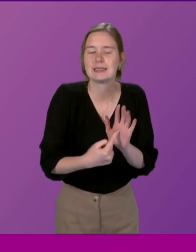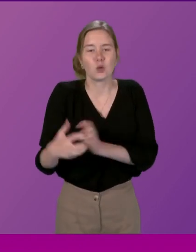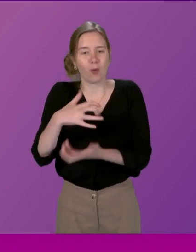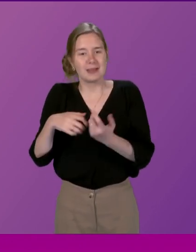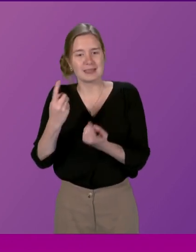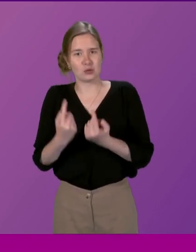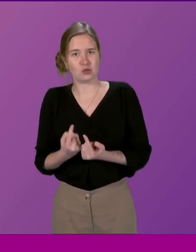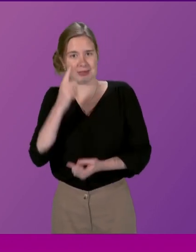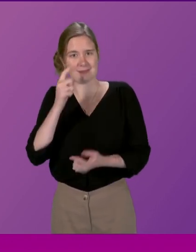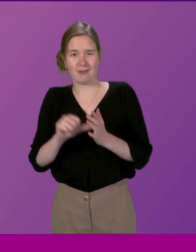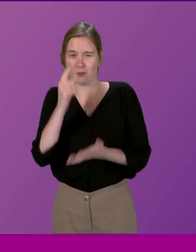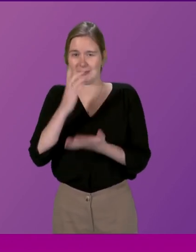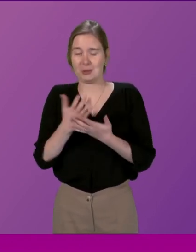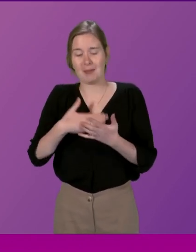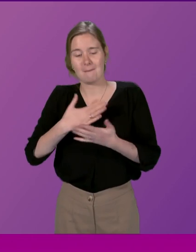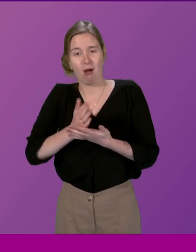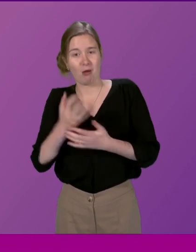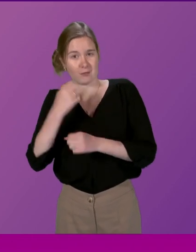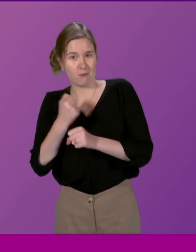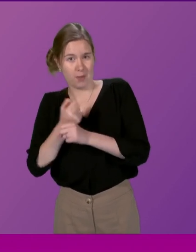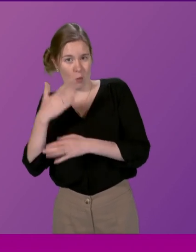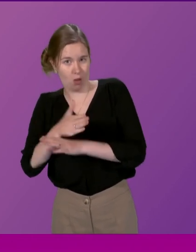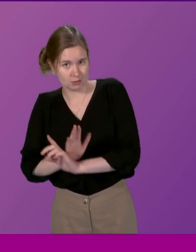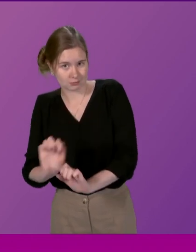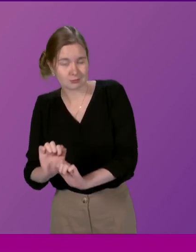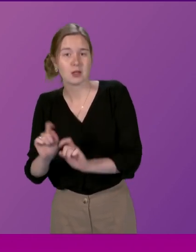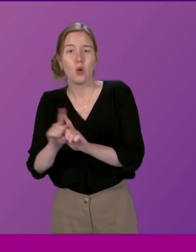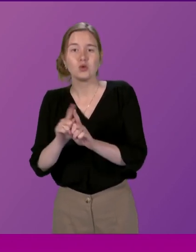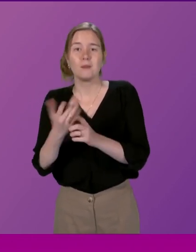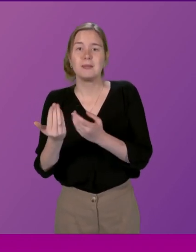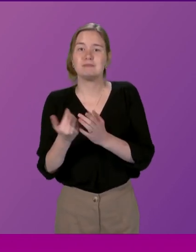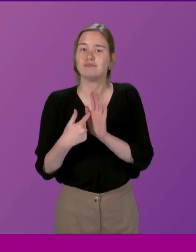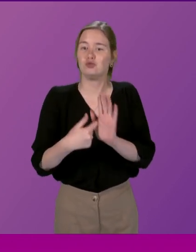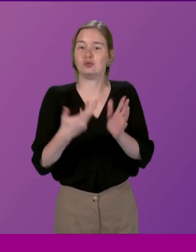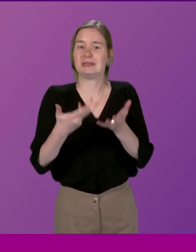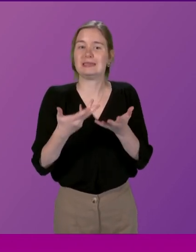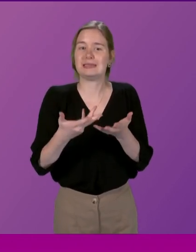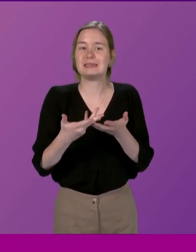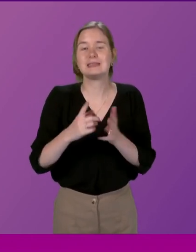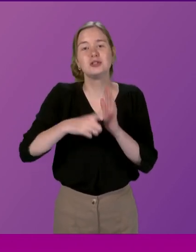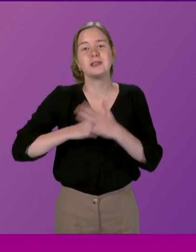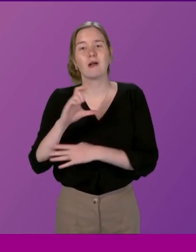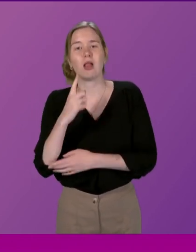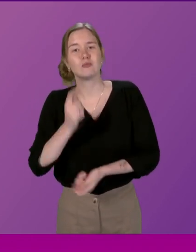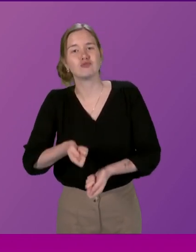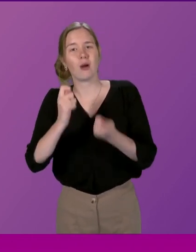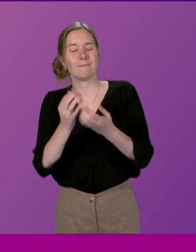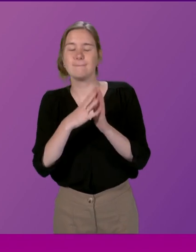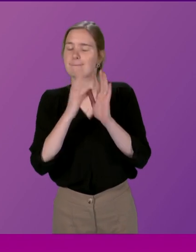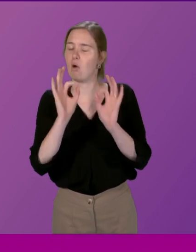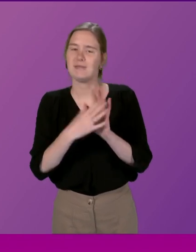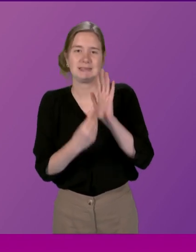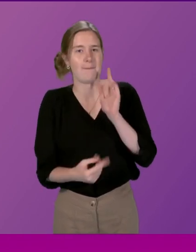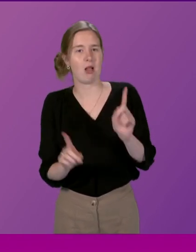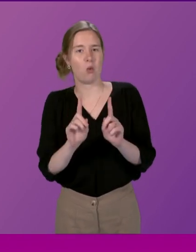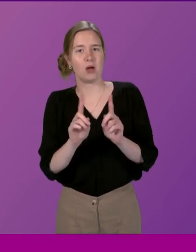and difficult decisions have always been a part of the work of Government and are increasingly featured today. And Jackson Carlow brought up a perfect example of